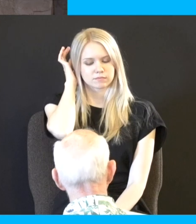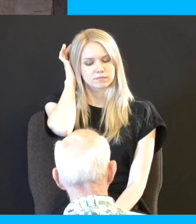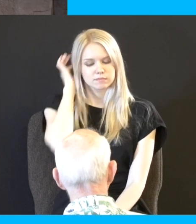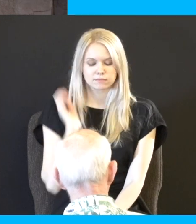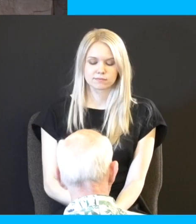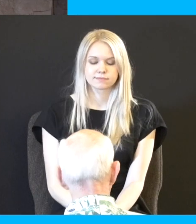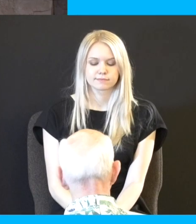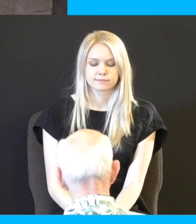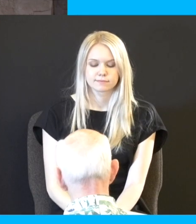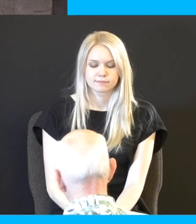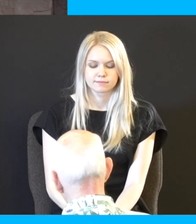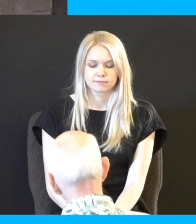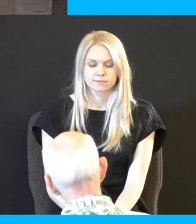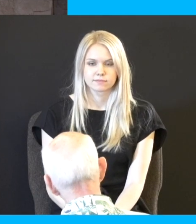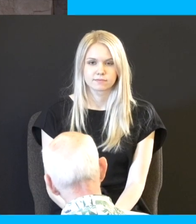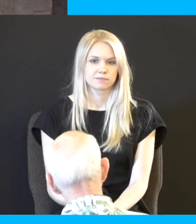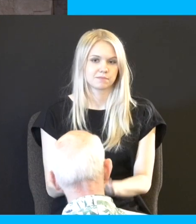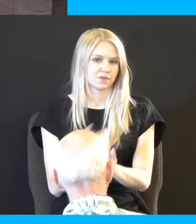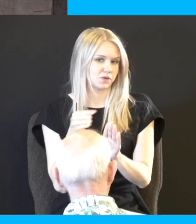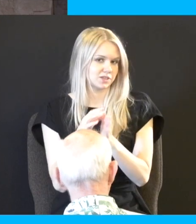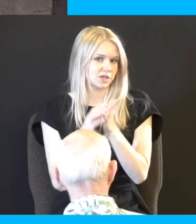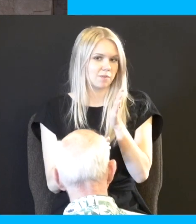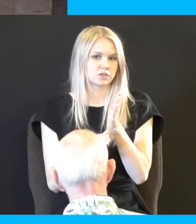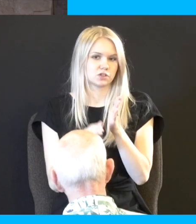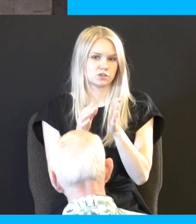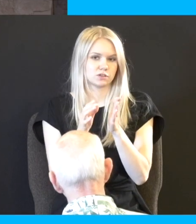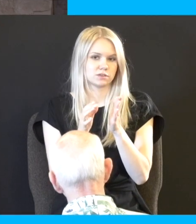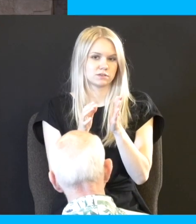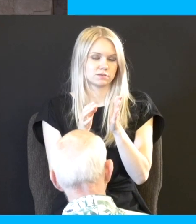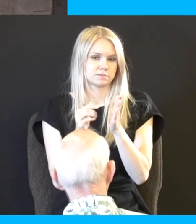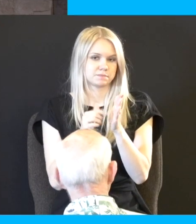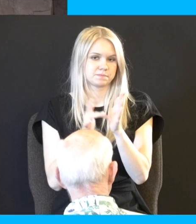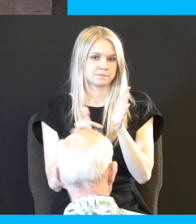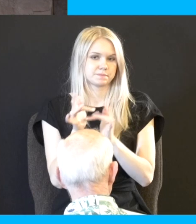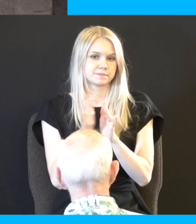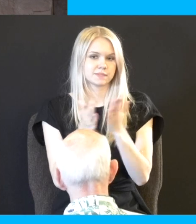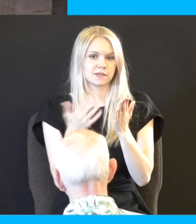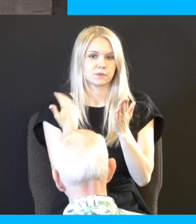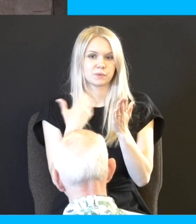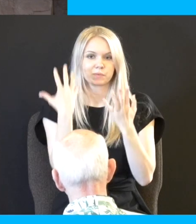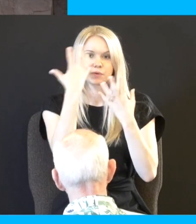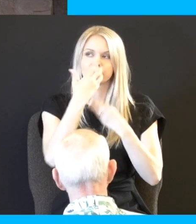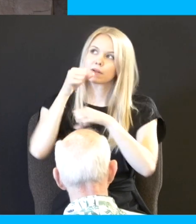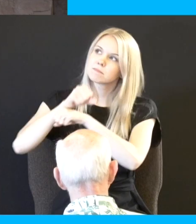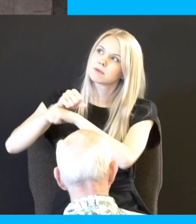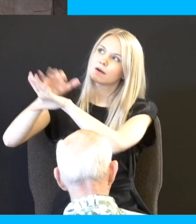just before this chapter the scripture says how beautiful upon the mountains are the feet of him that